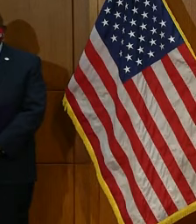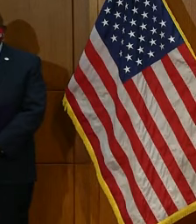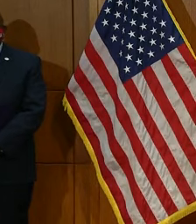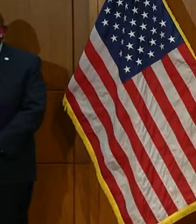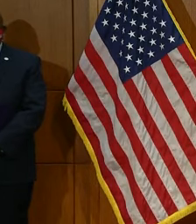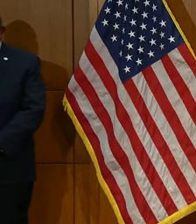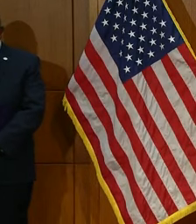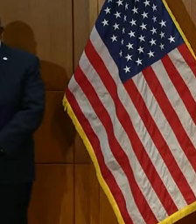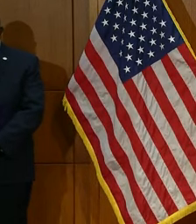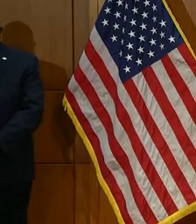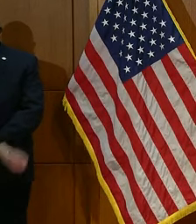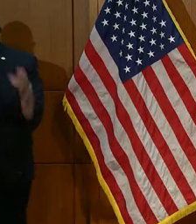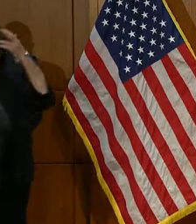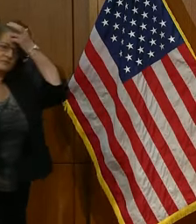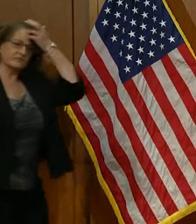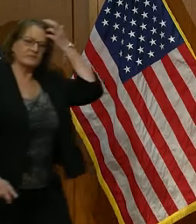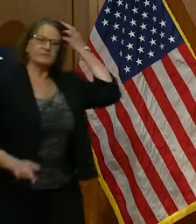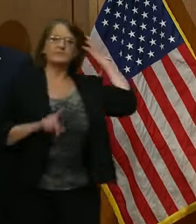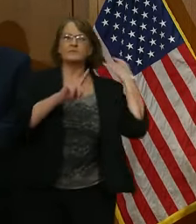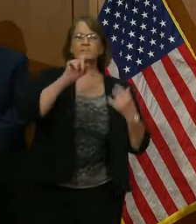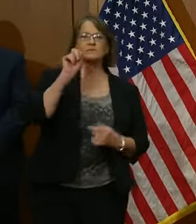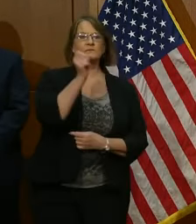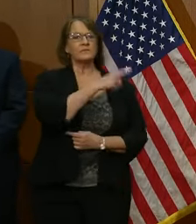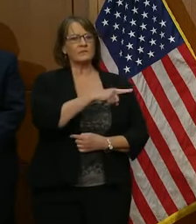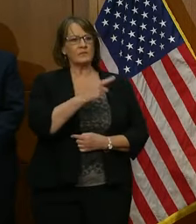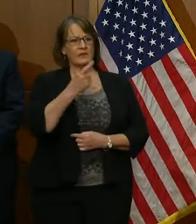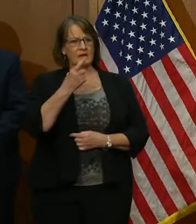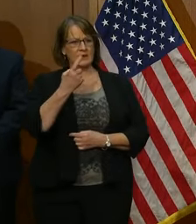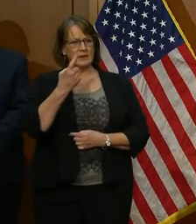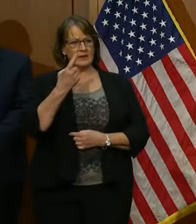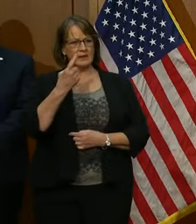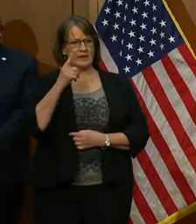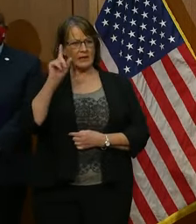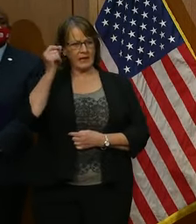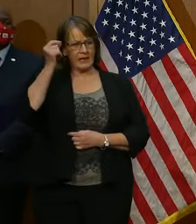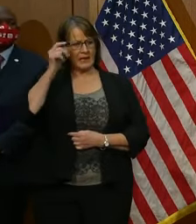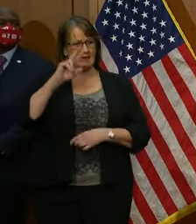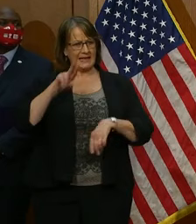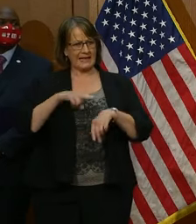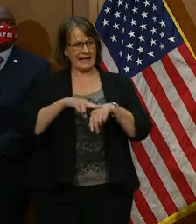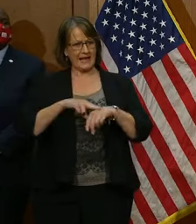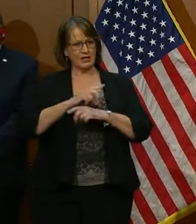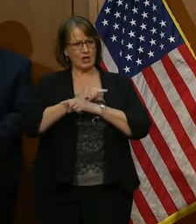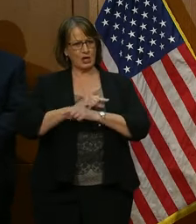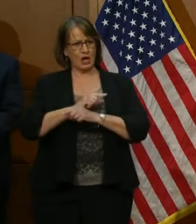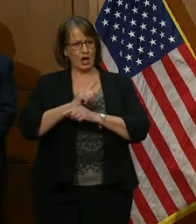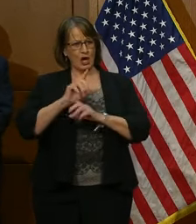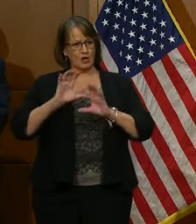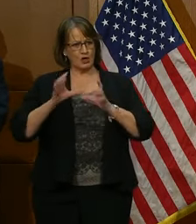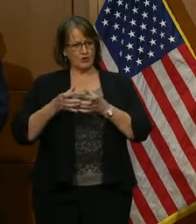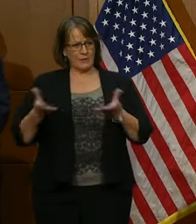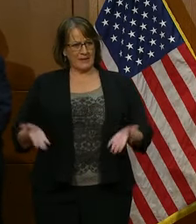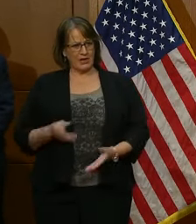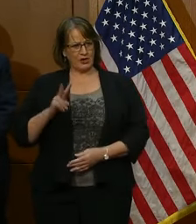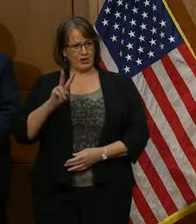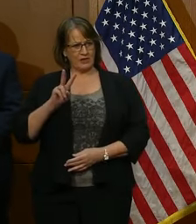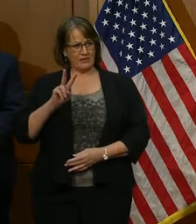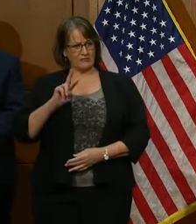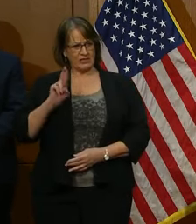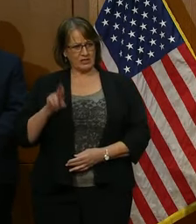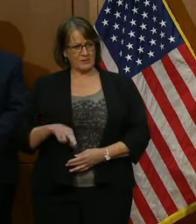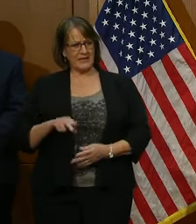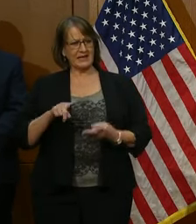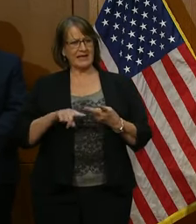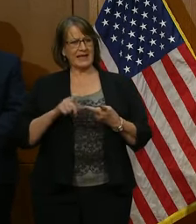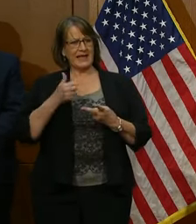Governor, are you deploying National Guard troops in Richmond? I mean, can you clarify that just a little bit more? And then are there any guesstimations on